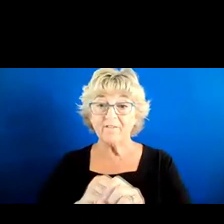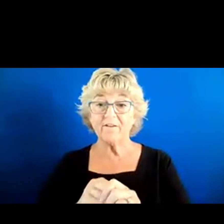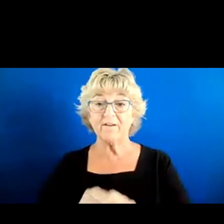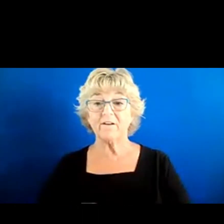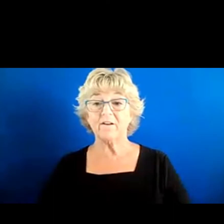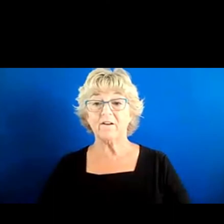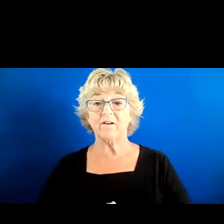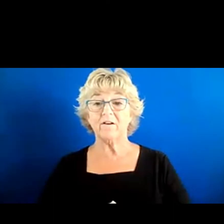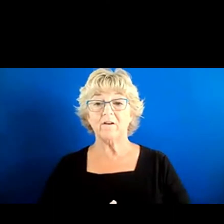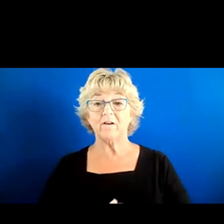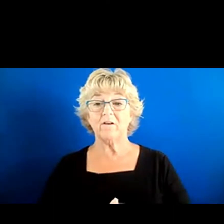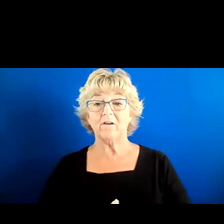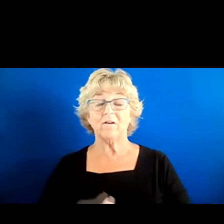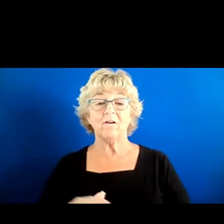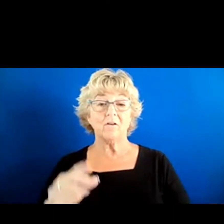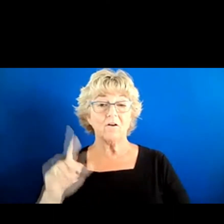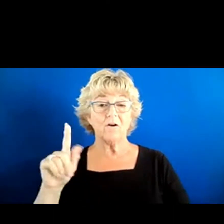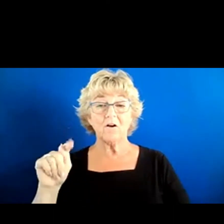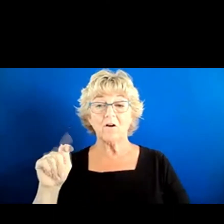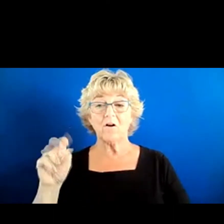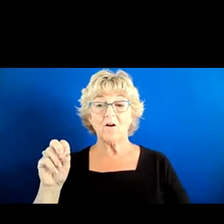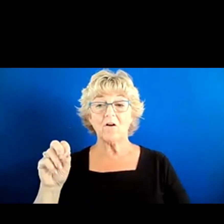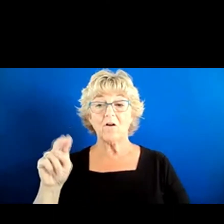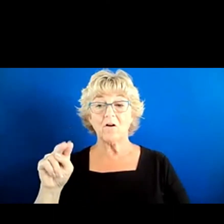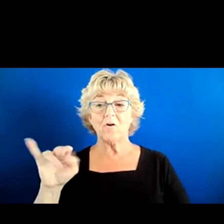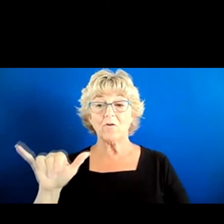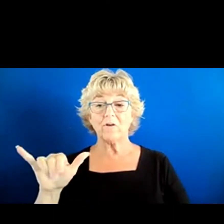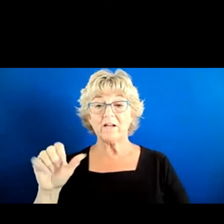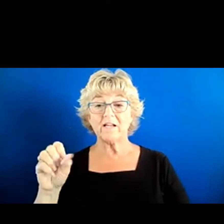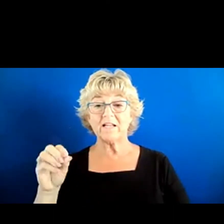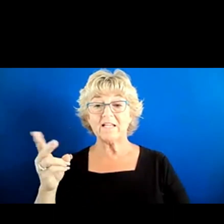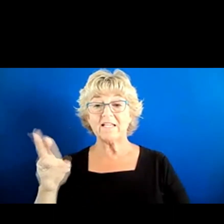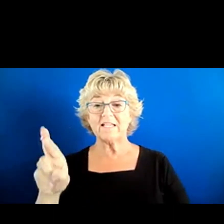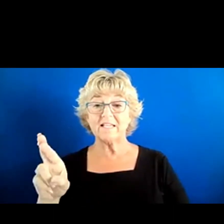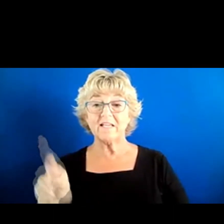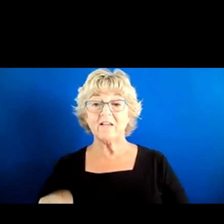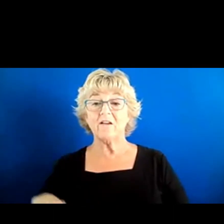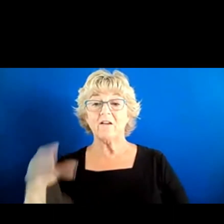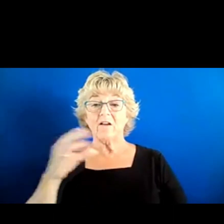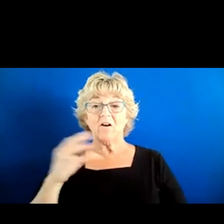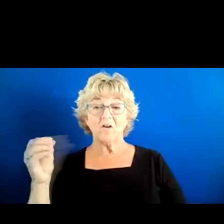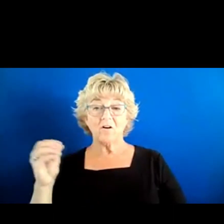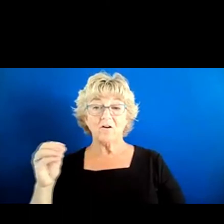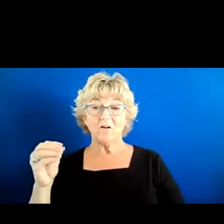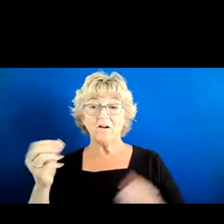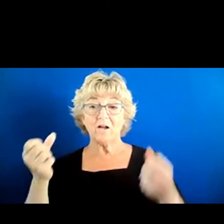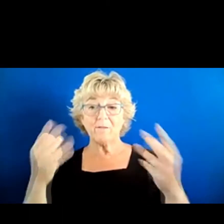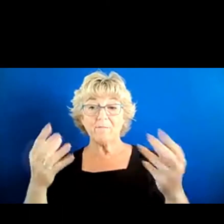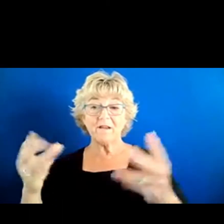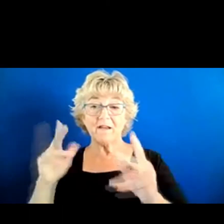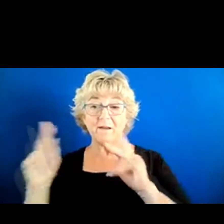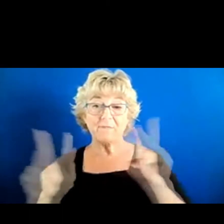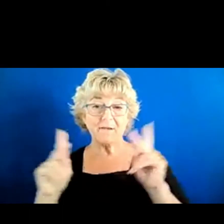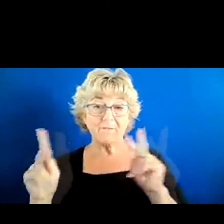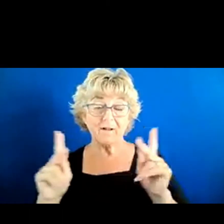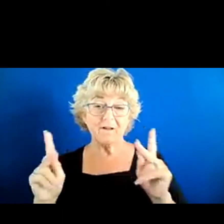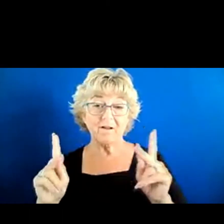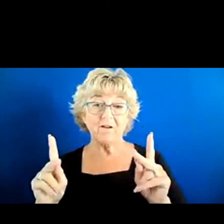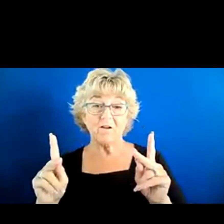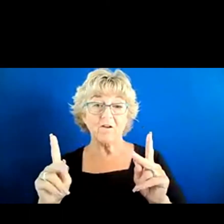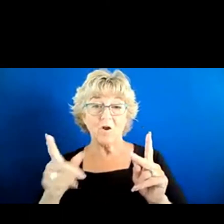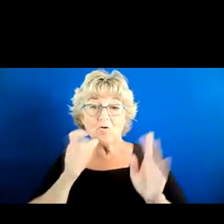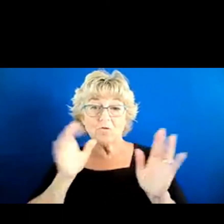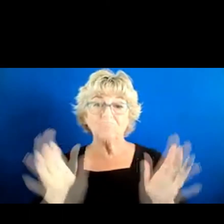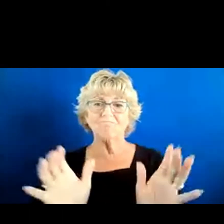Tony Sauer is also on my board. know he's been engaged in it. Catherine Campisi. There's a number of folks who've been kind of pushing this